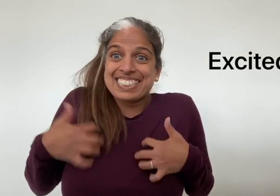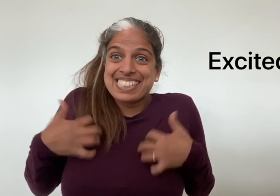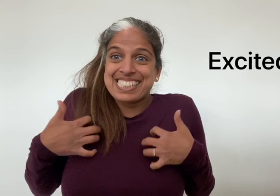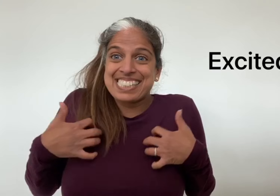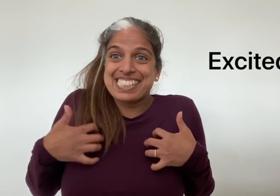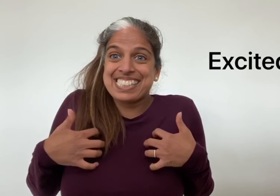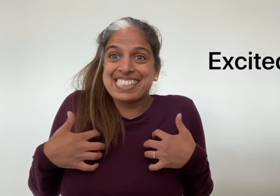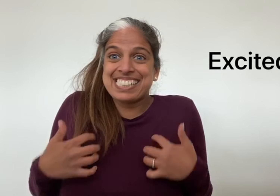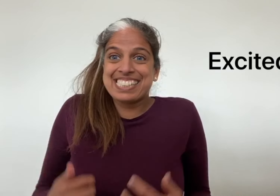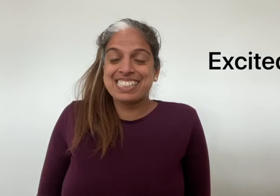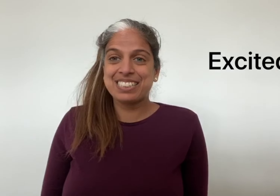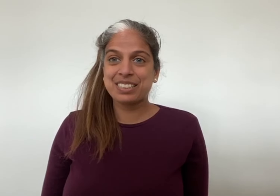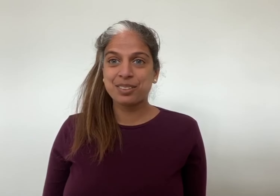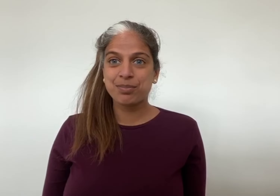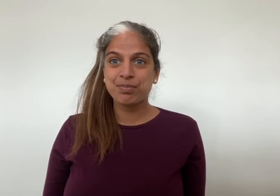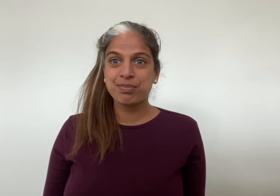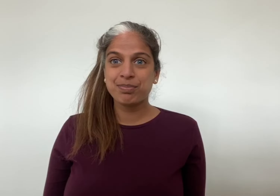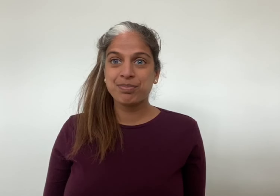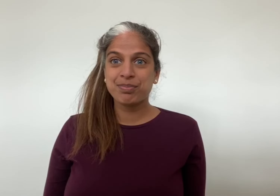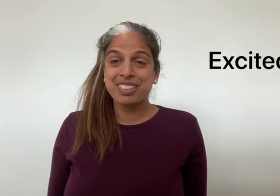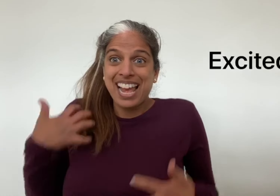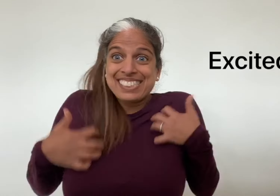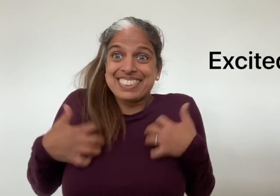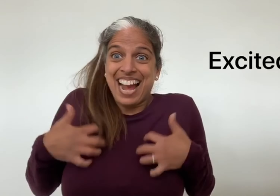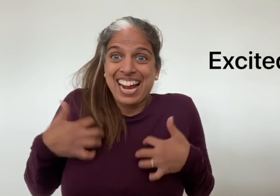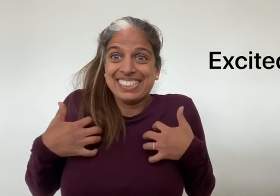excited